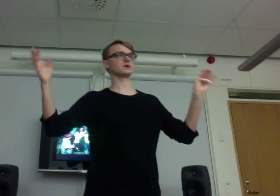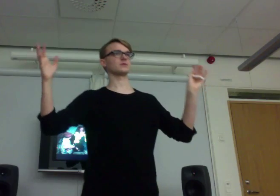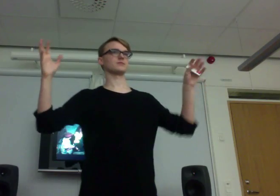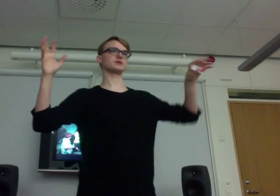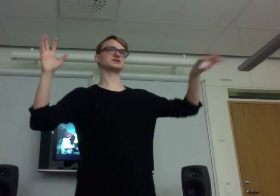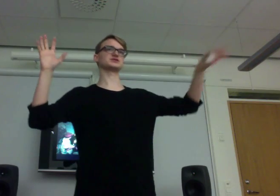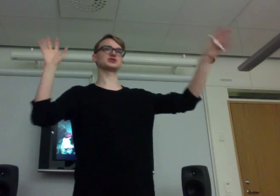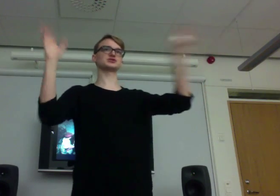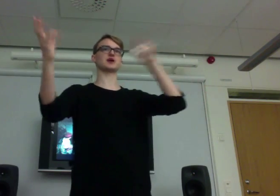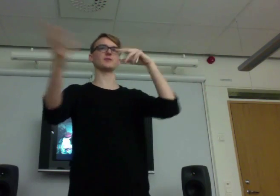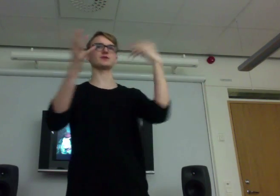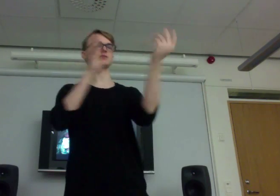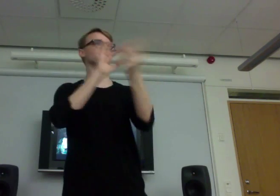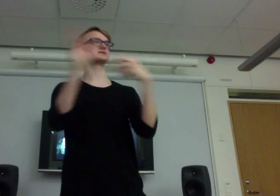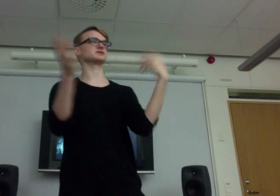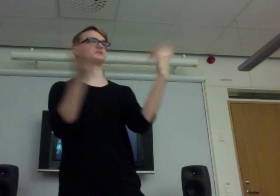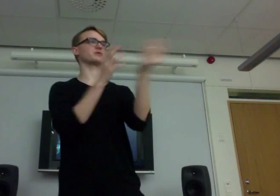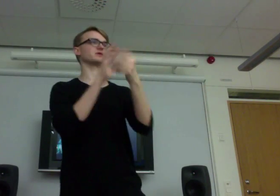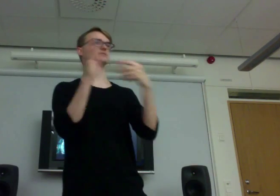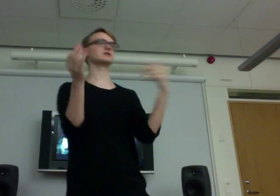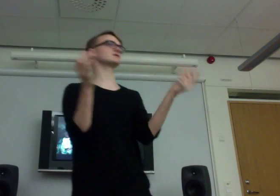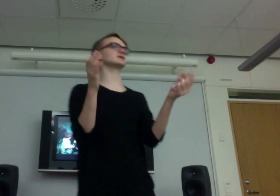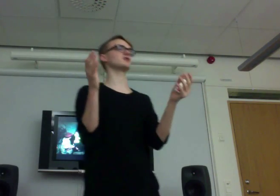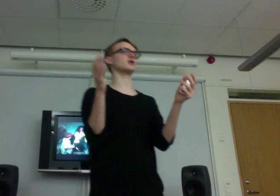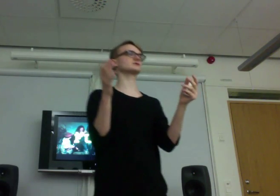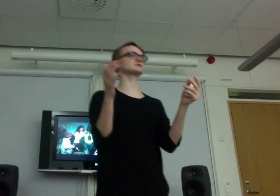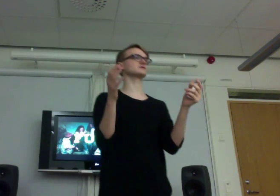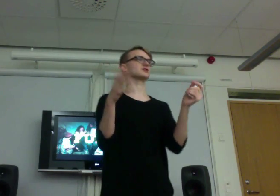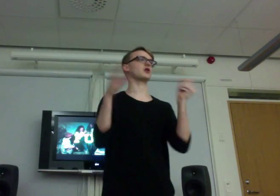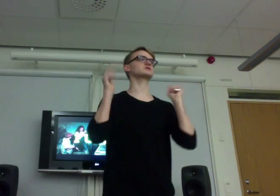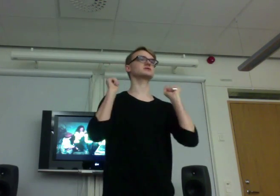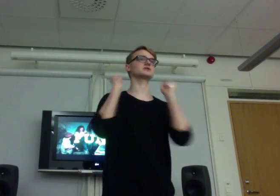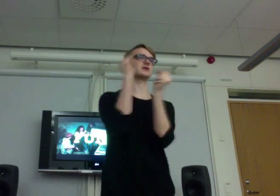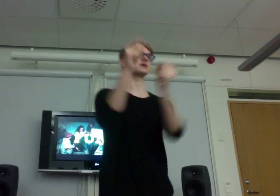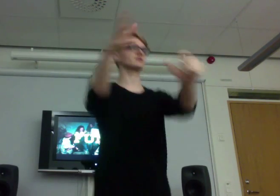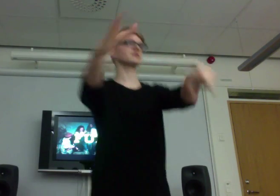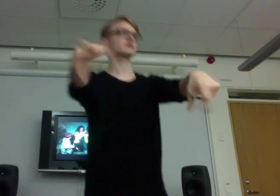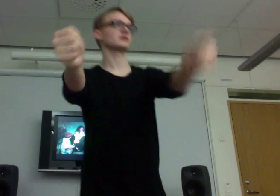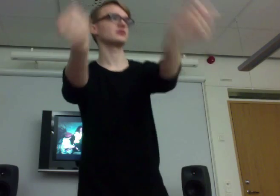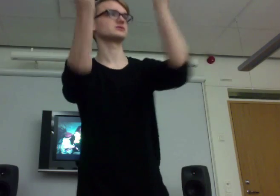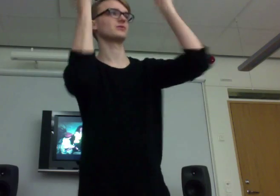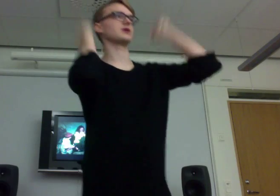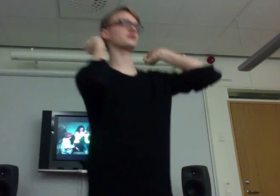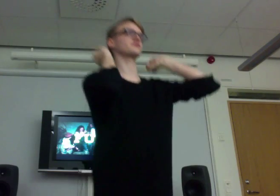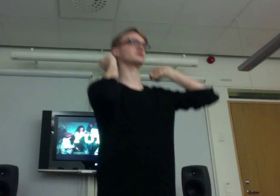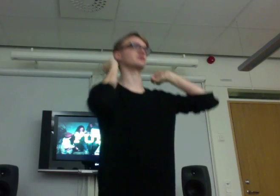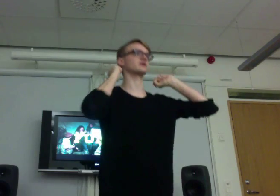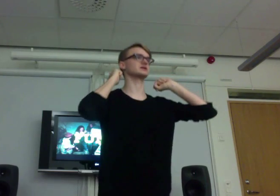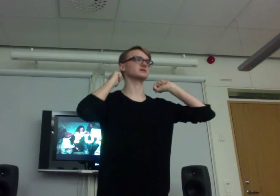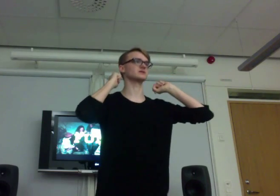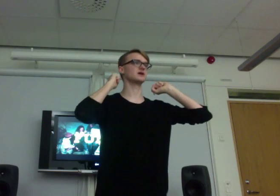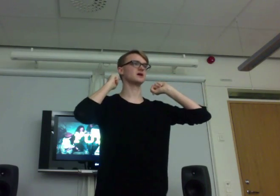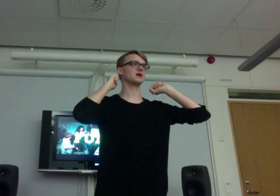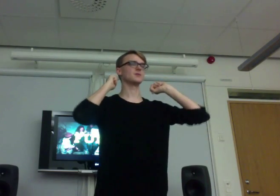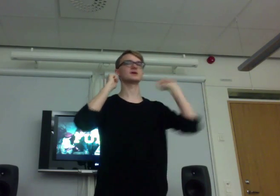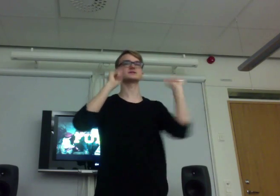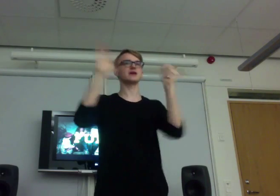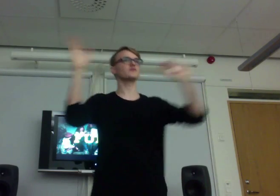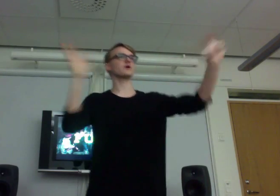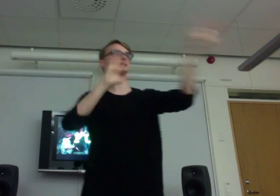But the system that the prisoners were in, they didn't need guards. The guards just came in, took someone out for interrogation. Because everyone in